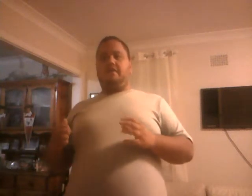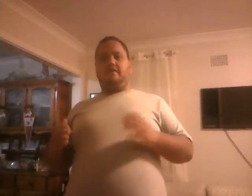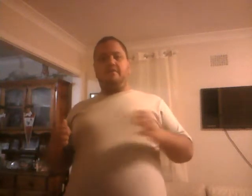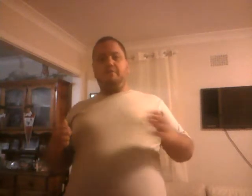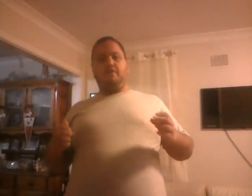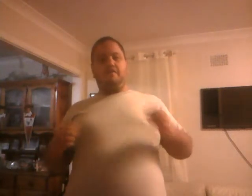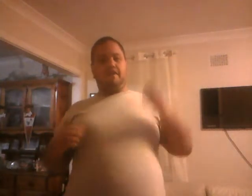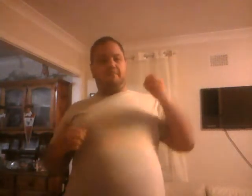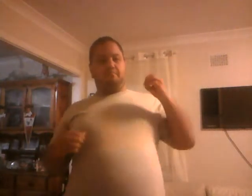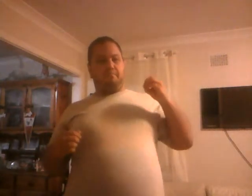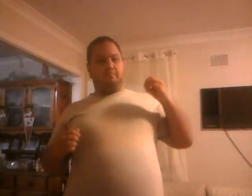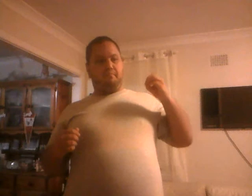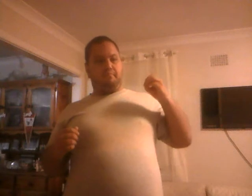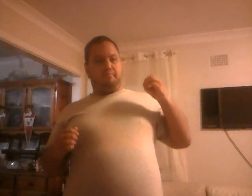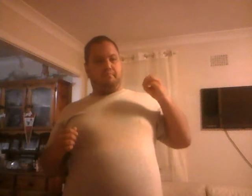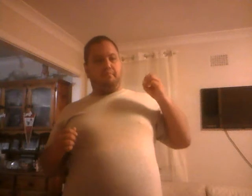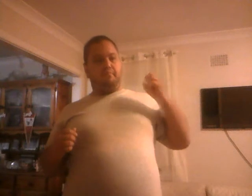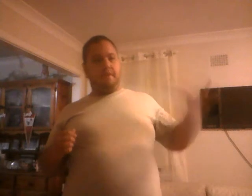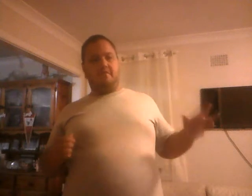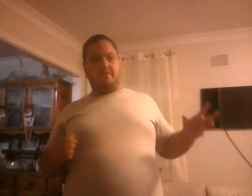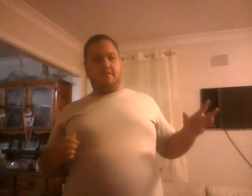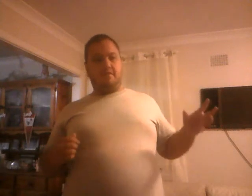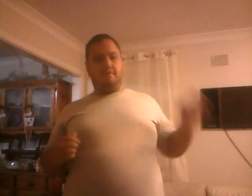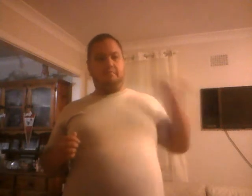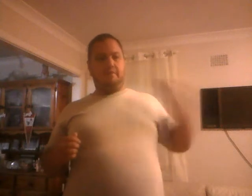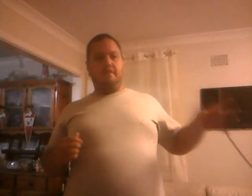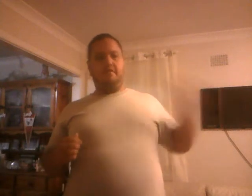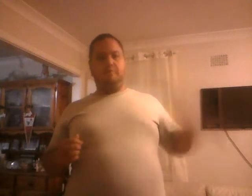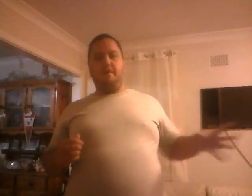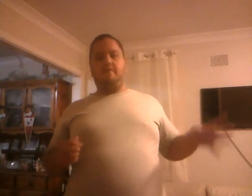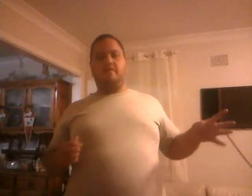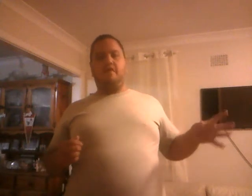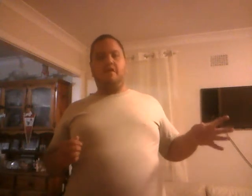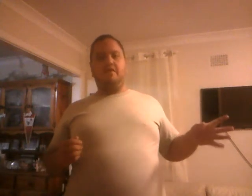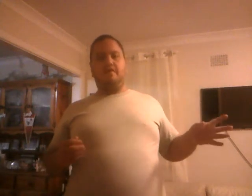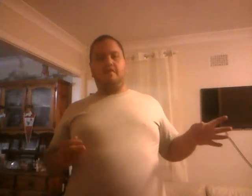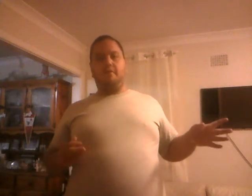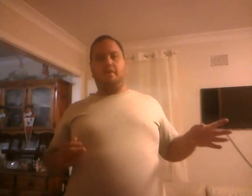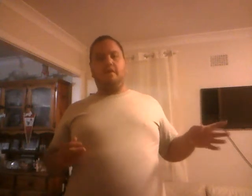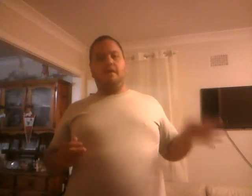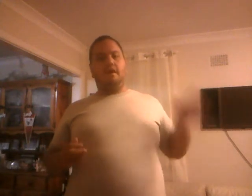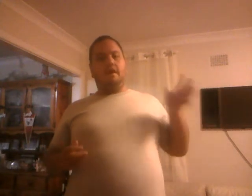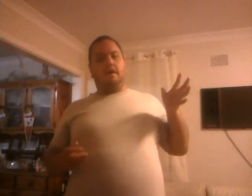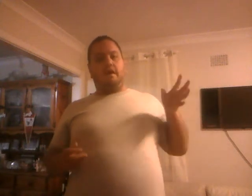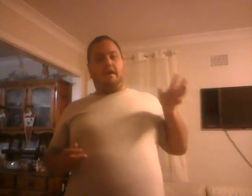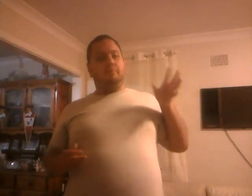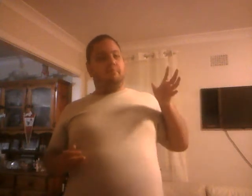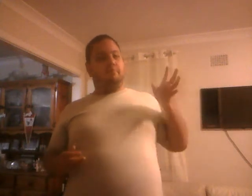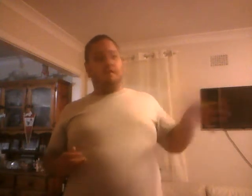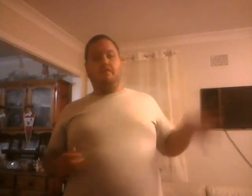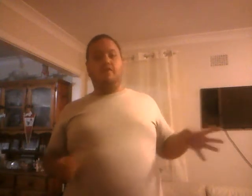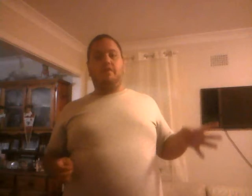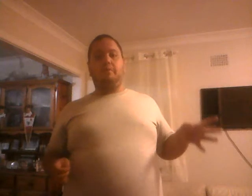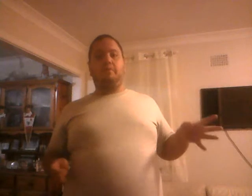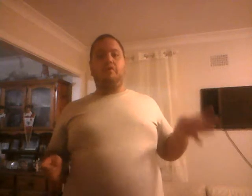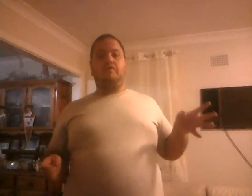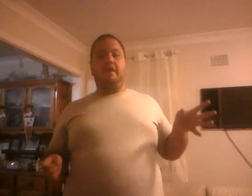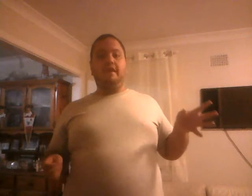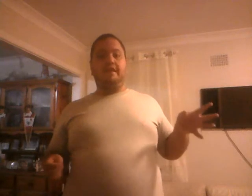it's not because he, beats and beats and beats on a topic. He, beats on a topic because it